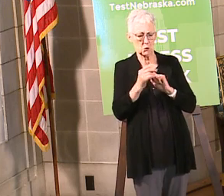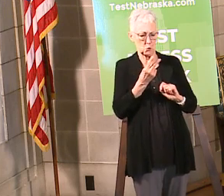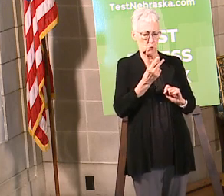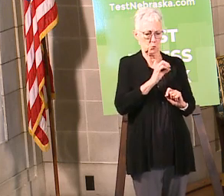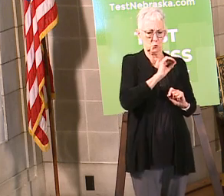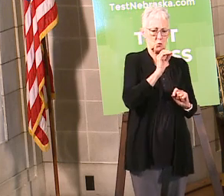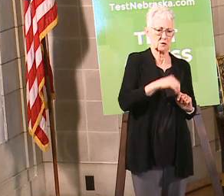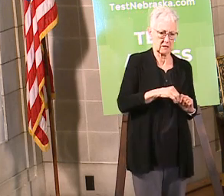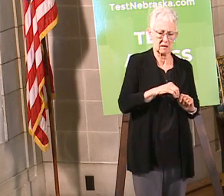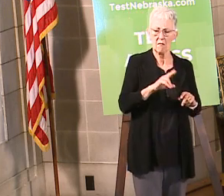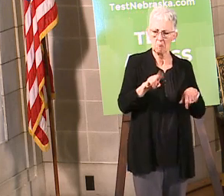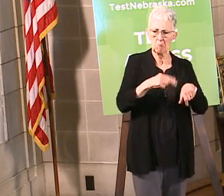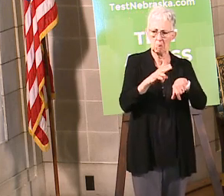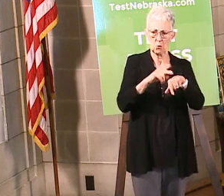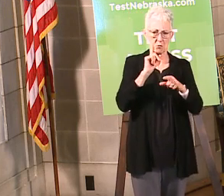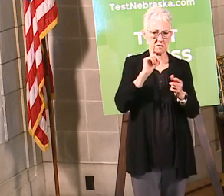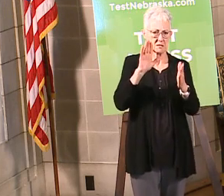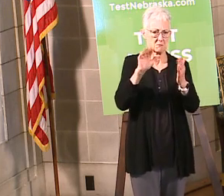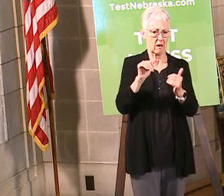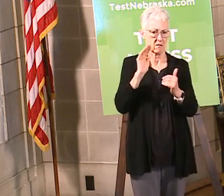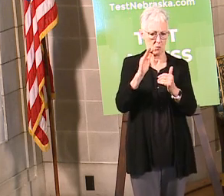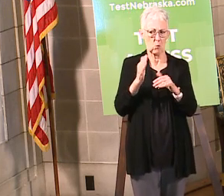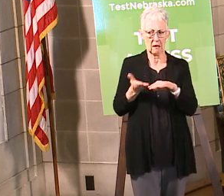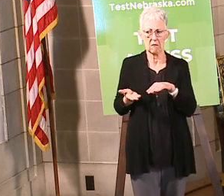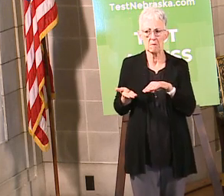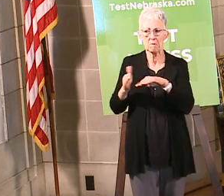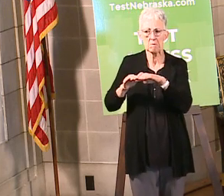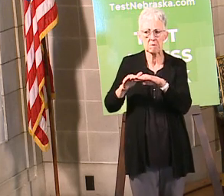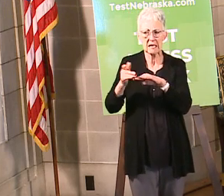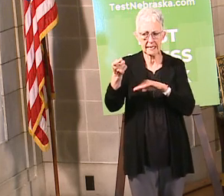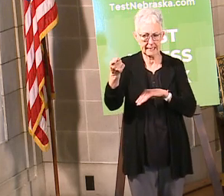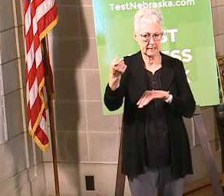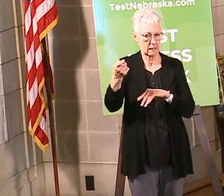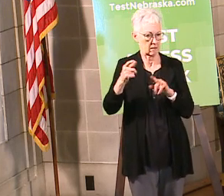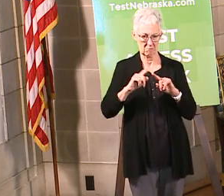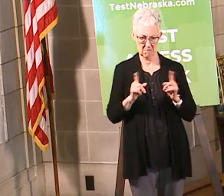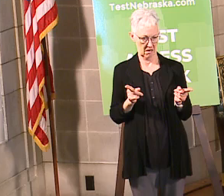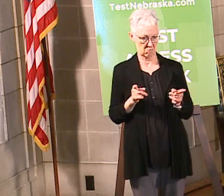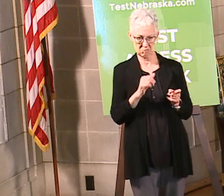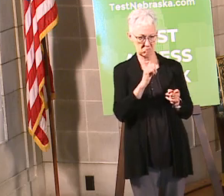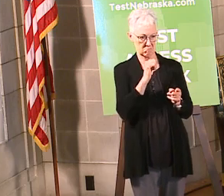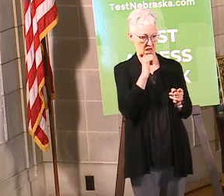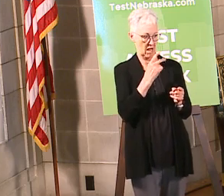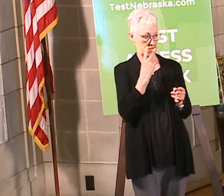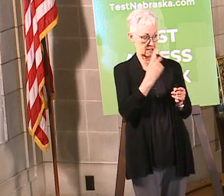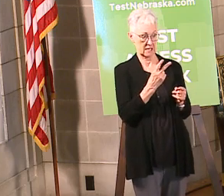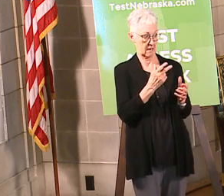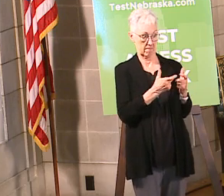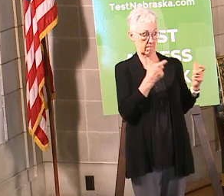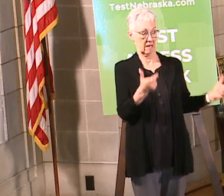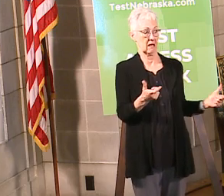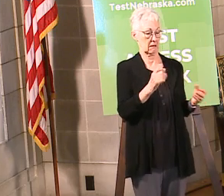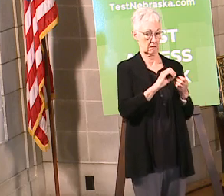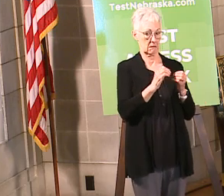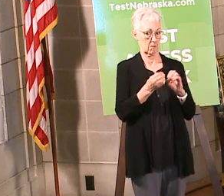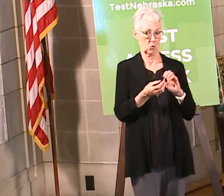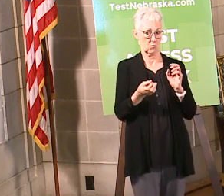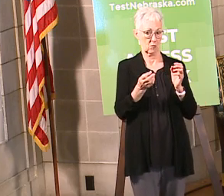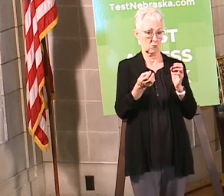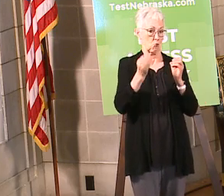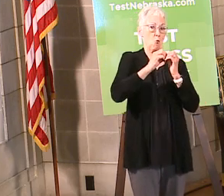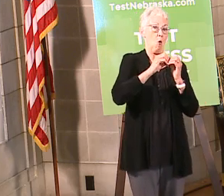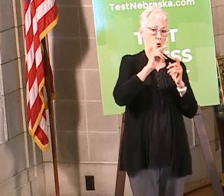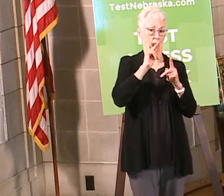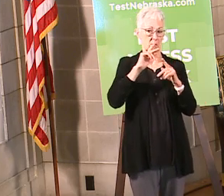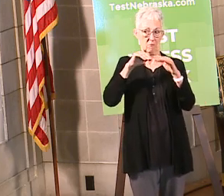as things go on but we haven't seen a big surge or anything like that as we've relaxed those directive health measures to allow elective